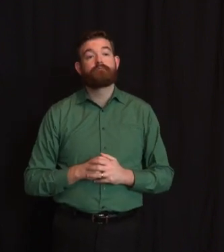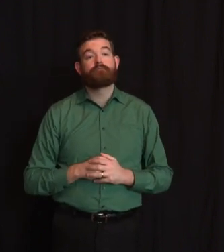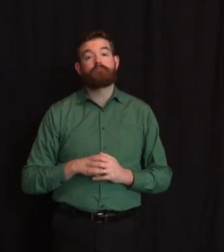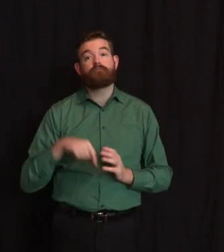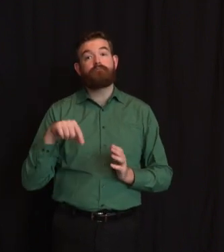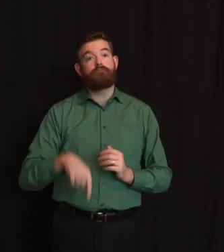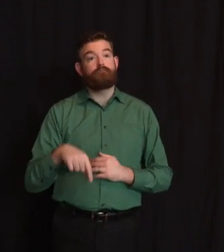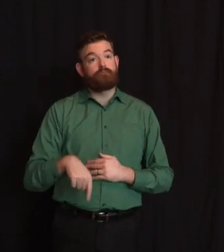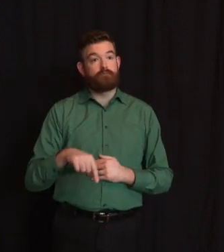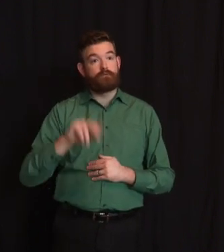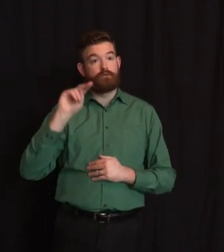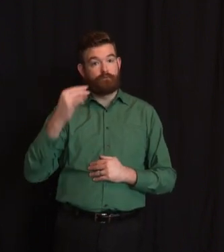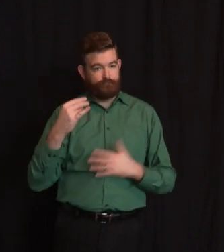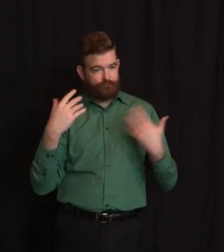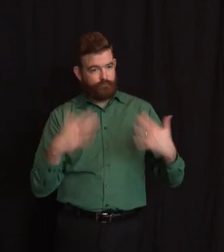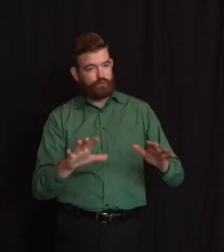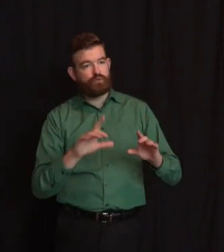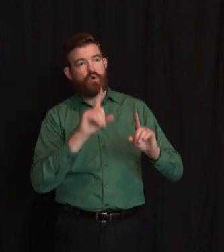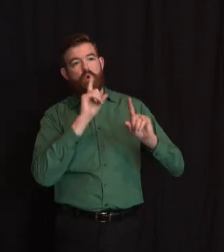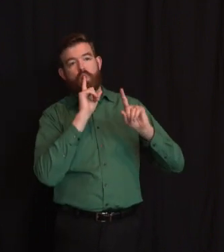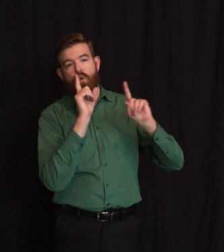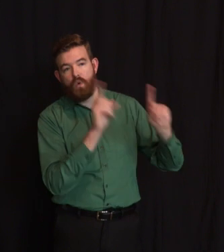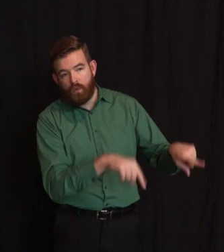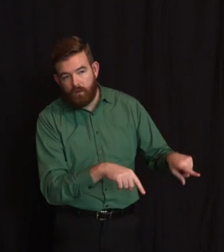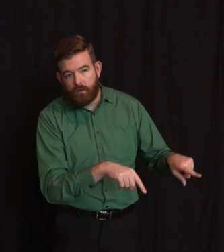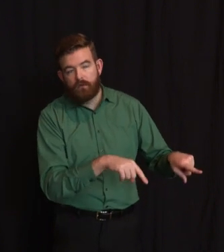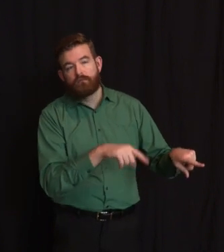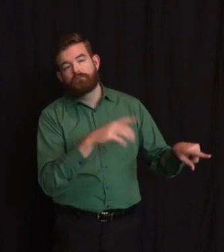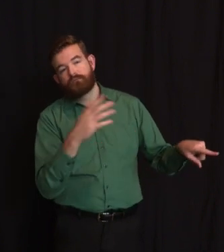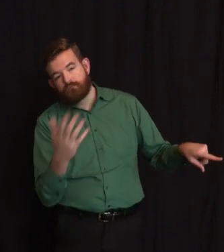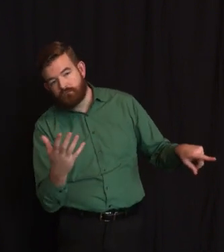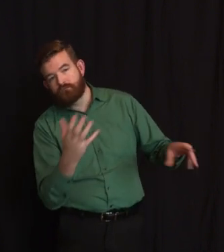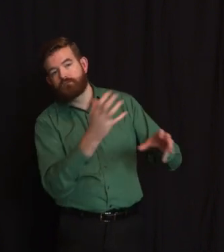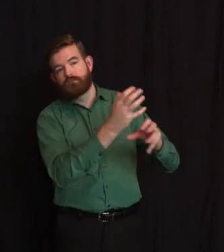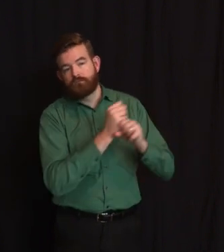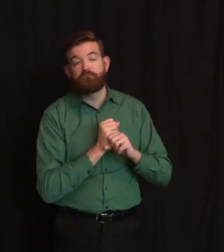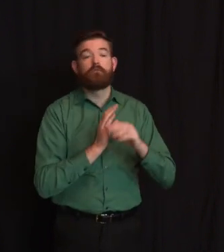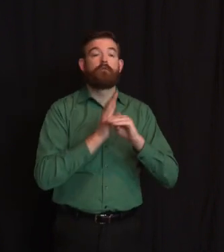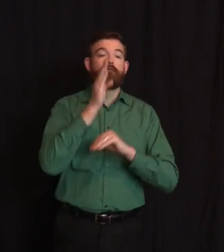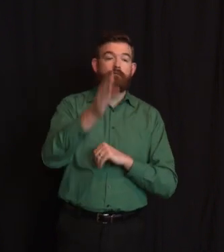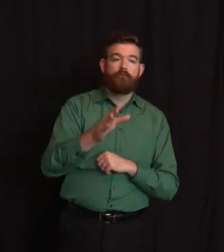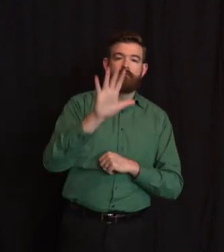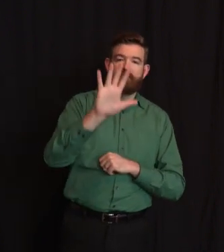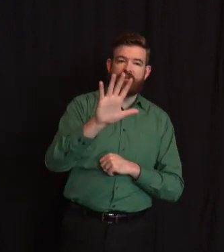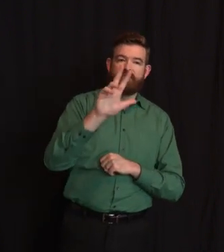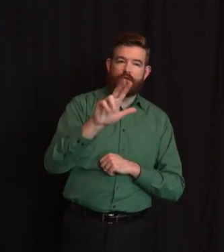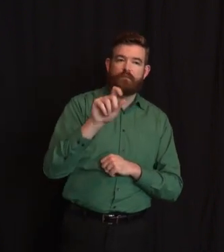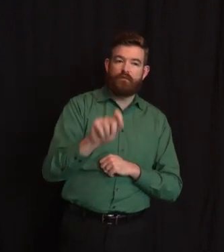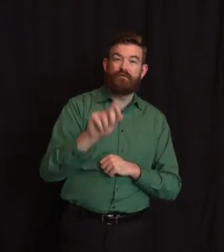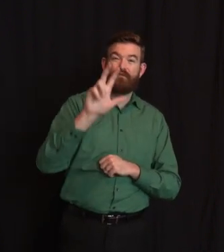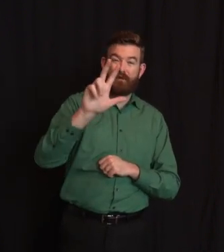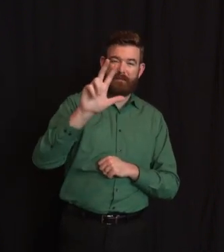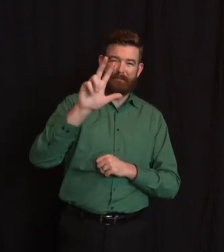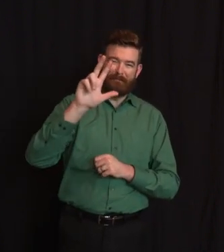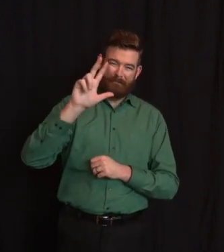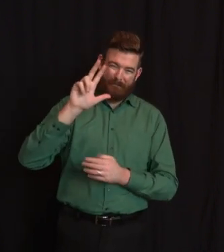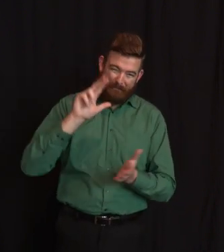53.3 million items as it pertains, mostly about PPE, but that runs from vents,